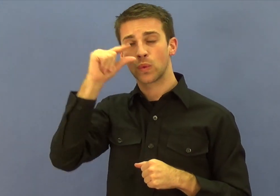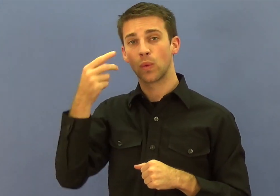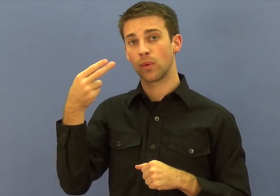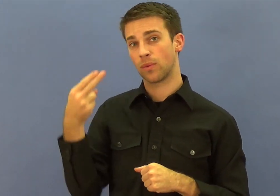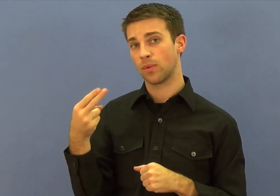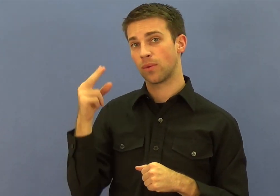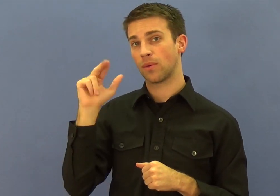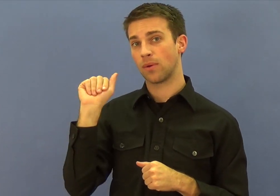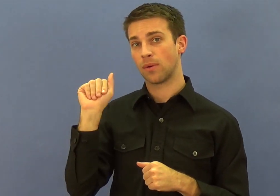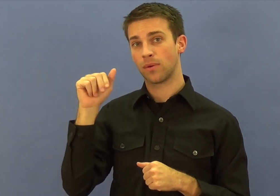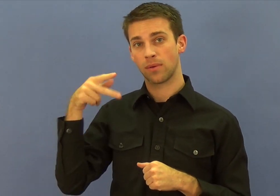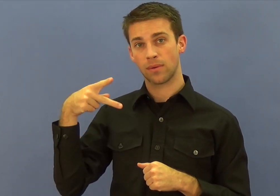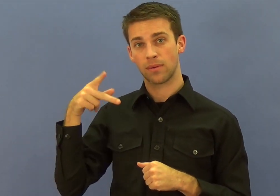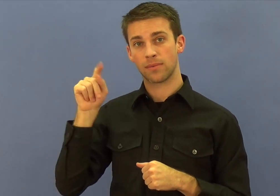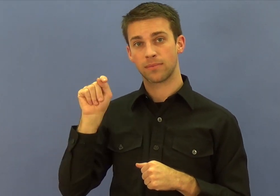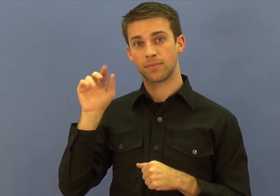-co.